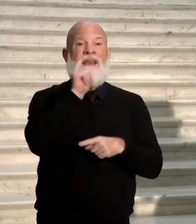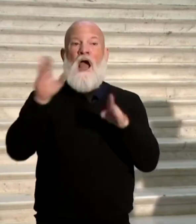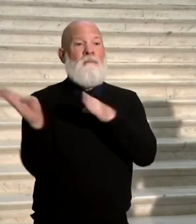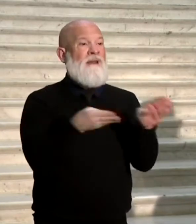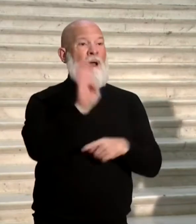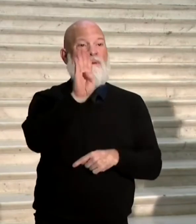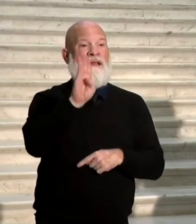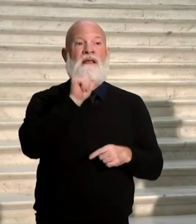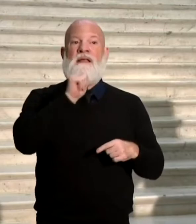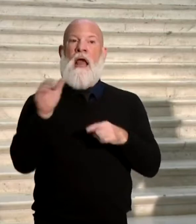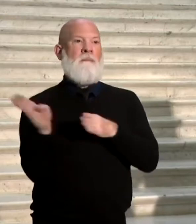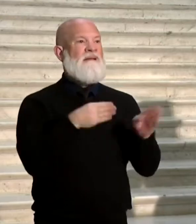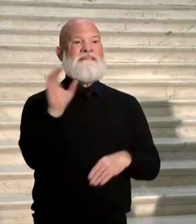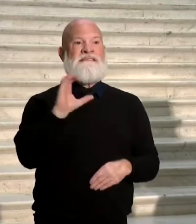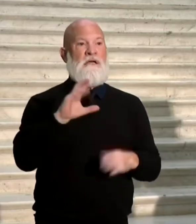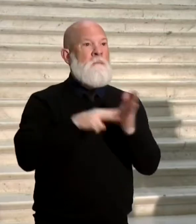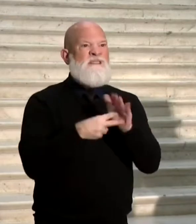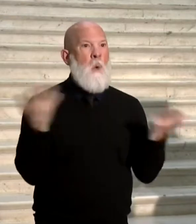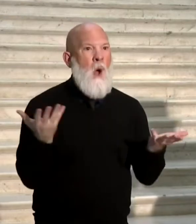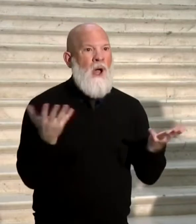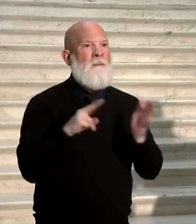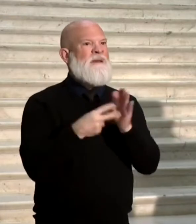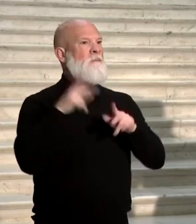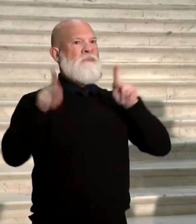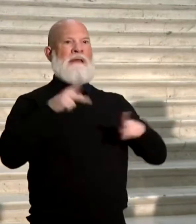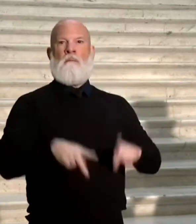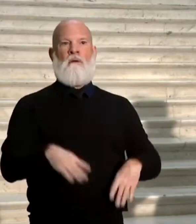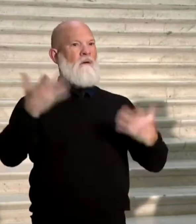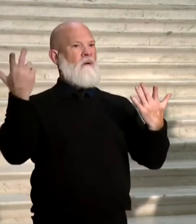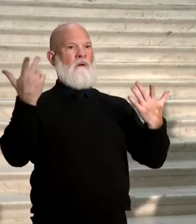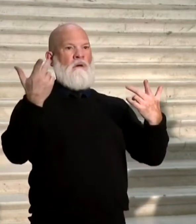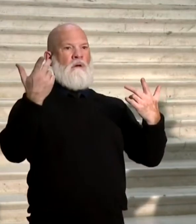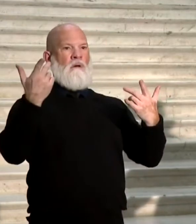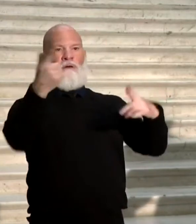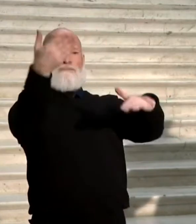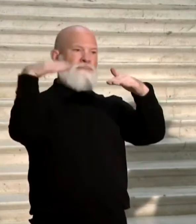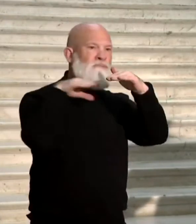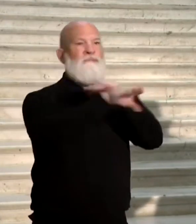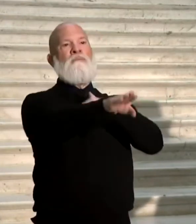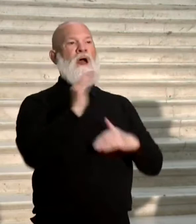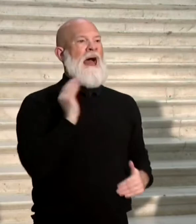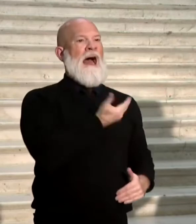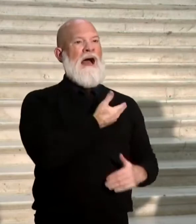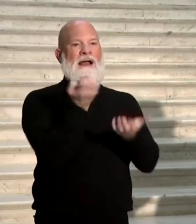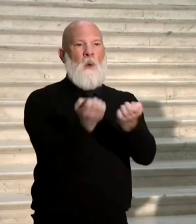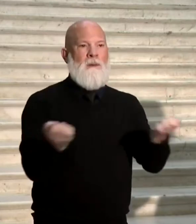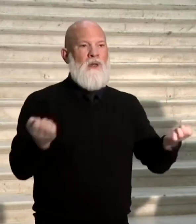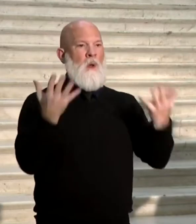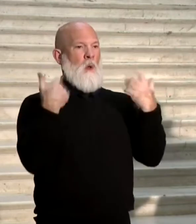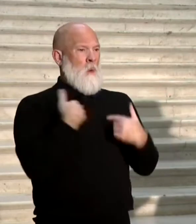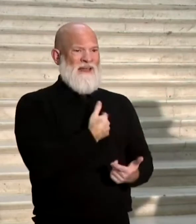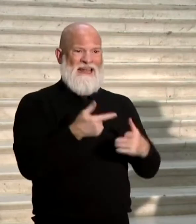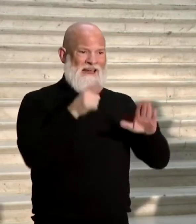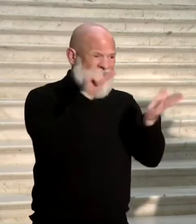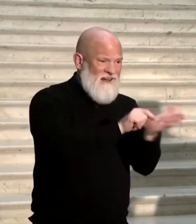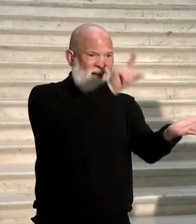if we can't get people in to do the logic and accuracy testing on all of our equipment, we're going to print up 100% of our ballots we need to